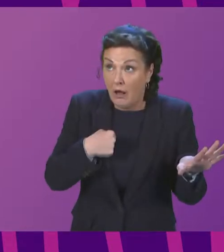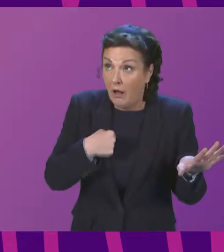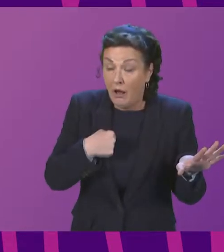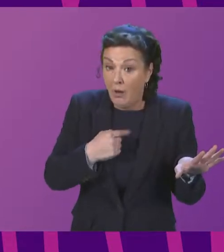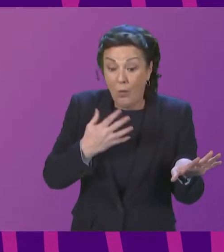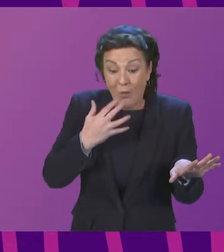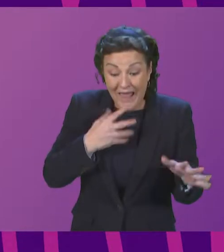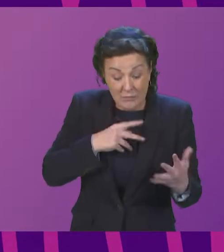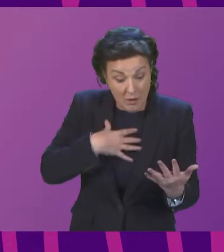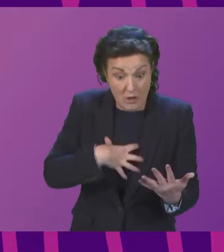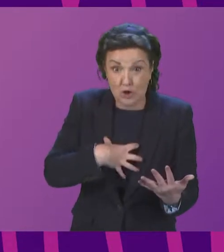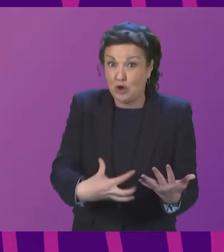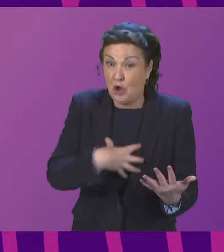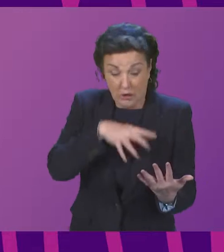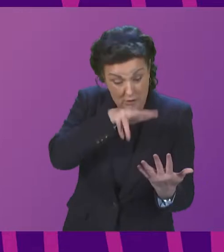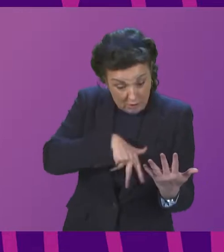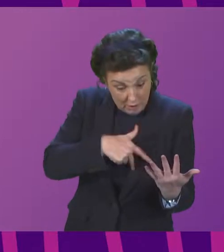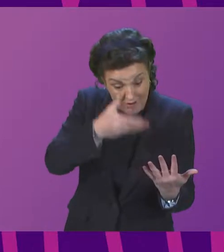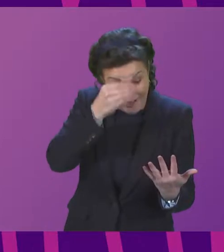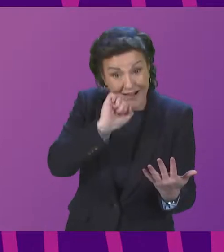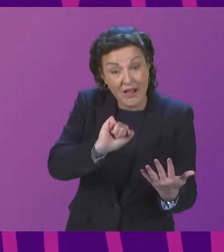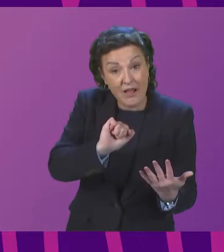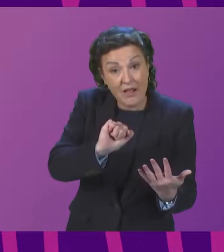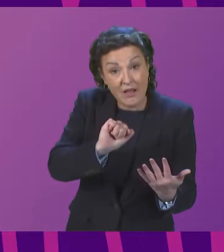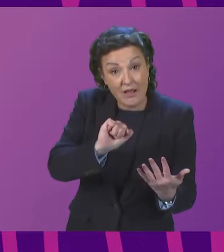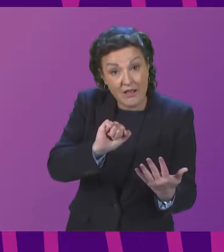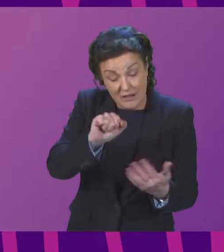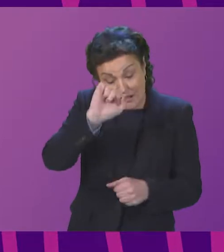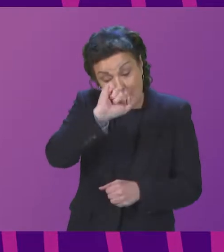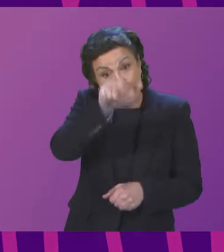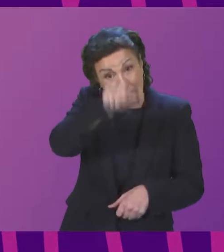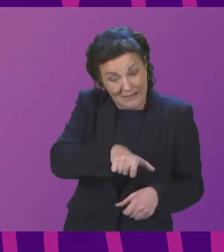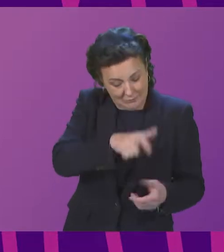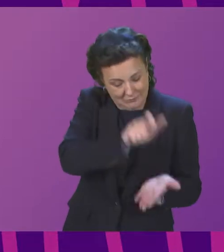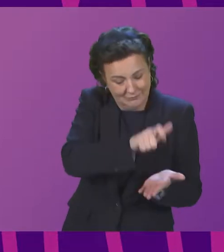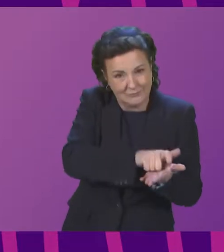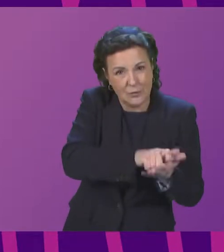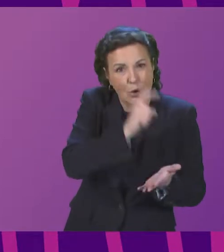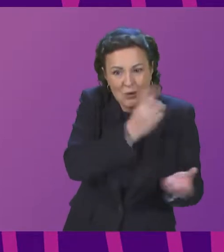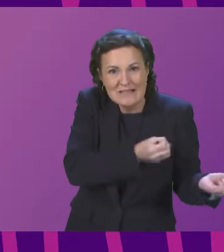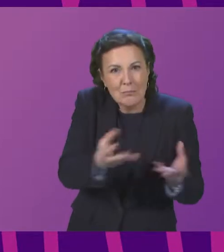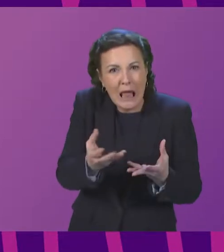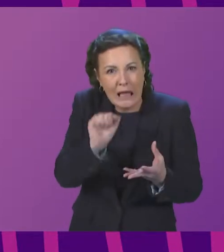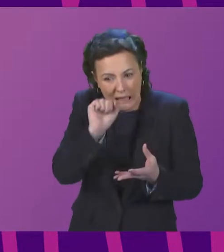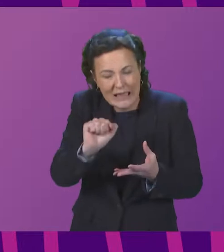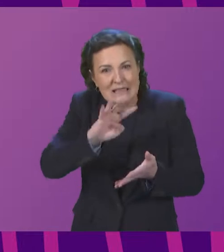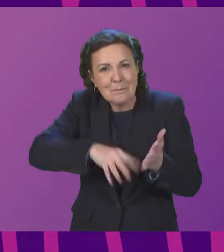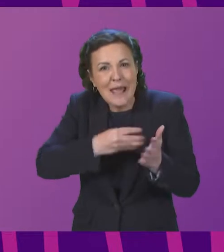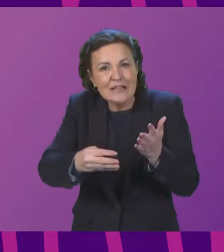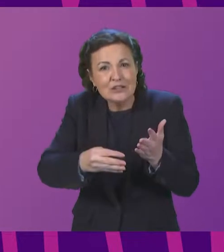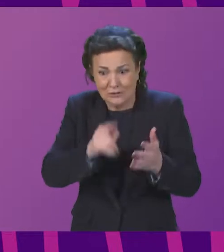to learn that the the vendor COVID in UK was supplying this paratex mesh which has been subject to